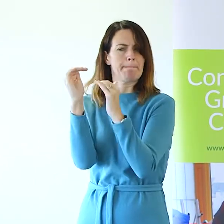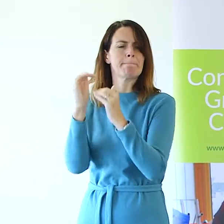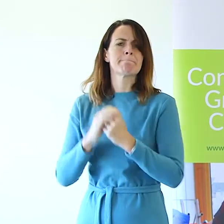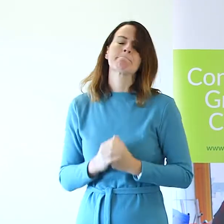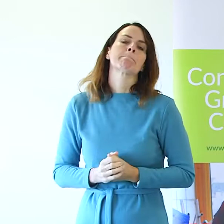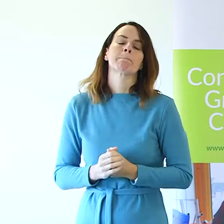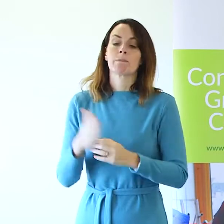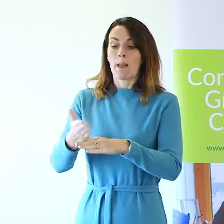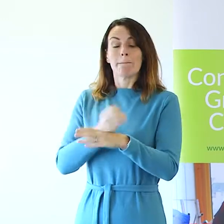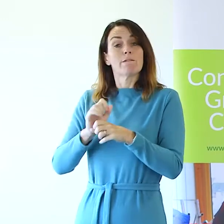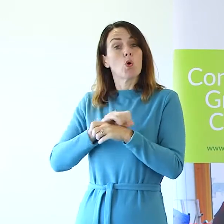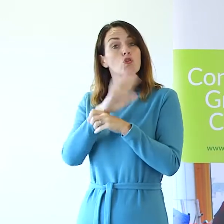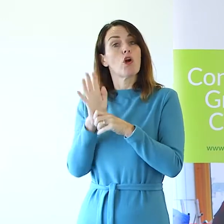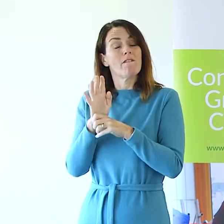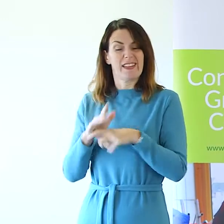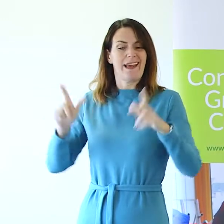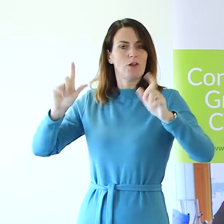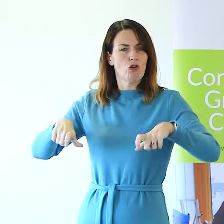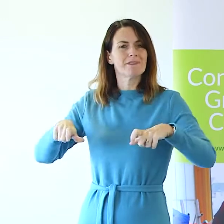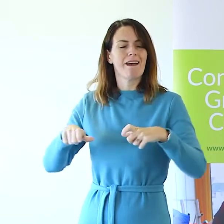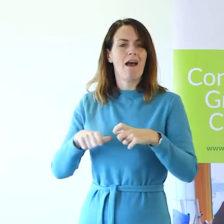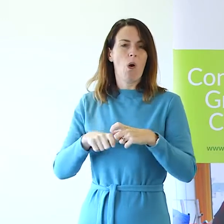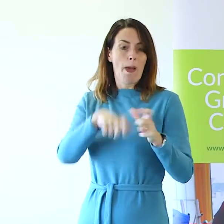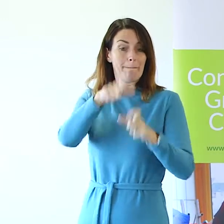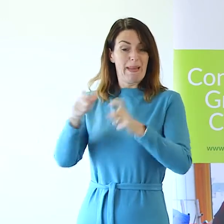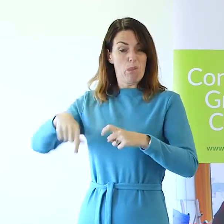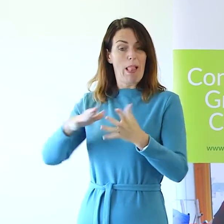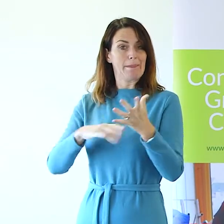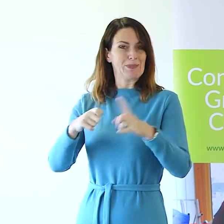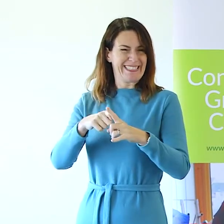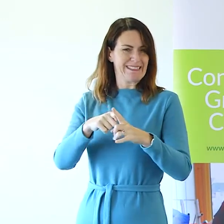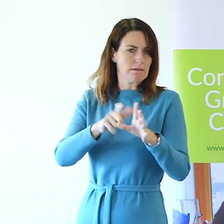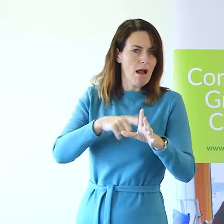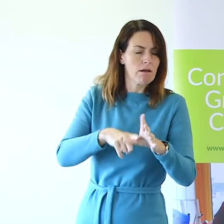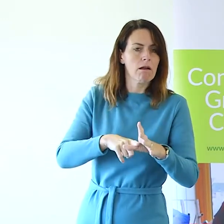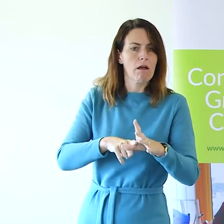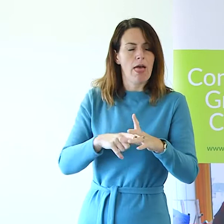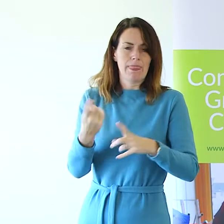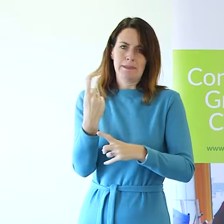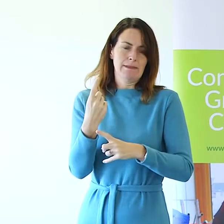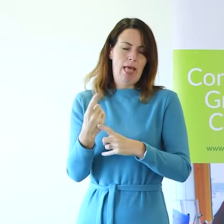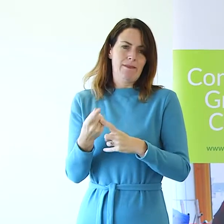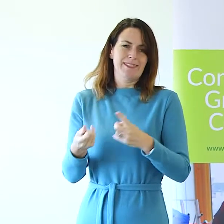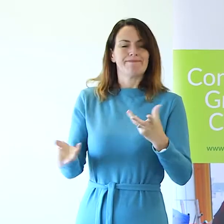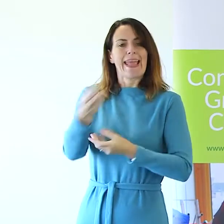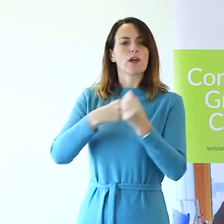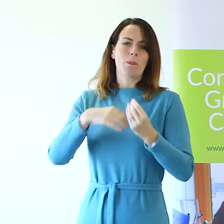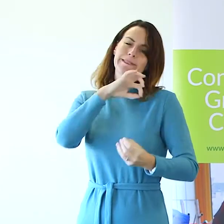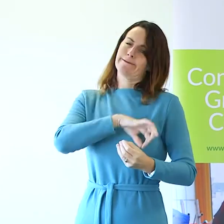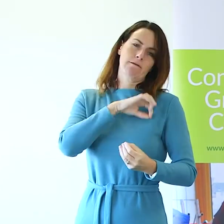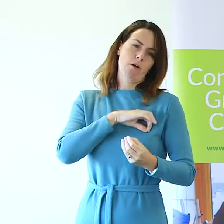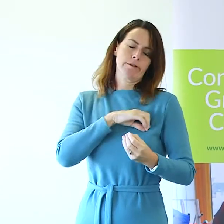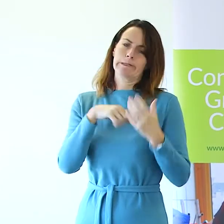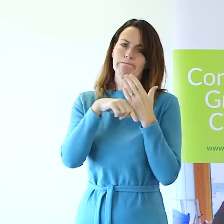Prior to Covid-19 and lockdown, young people in Milton Keynes were already more economically disadvantaged than their older